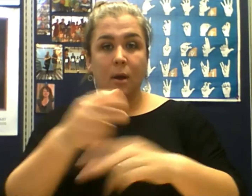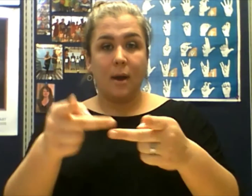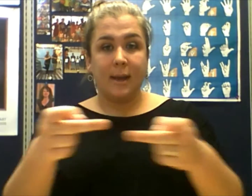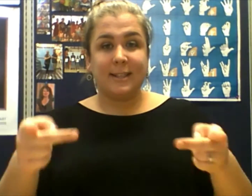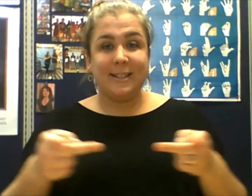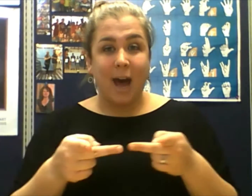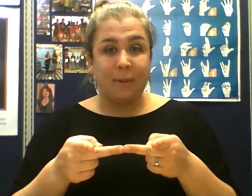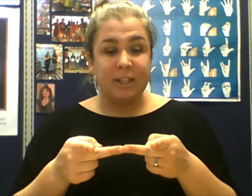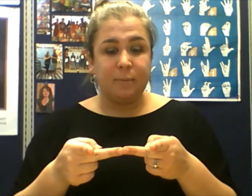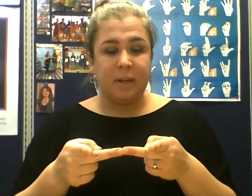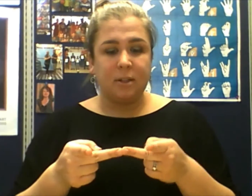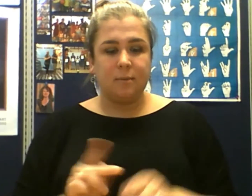Establishment.